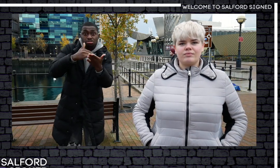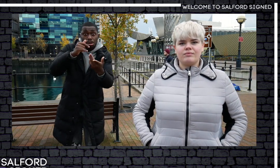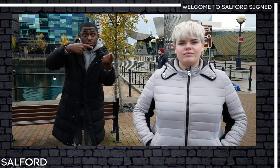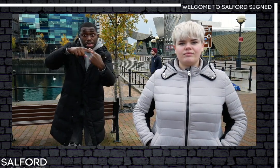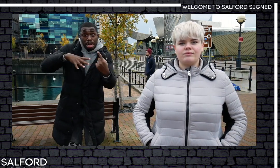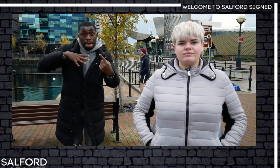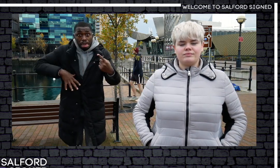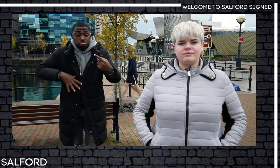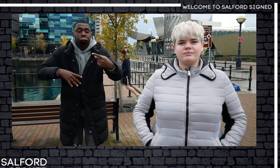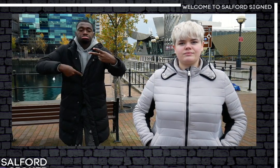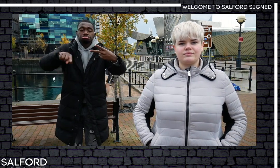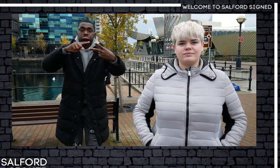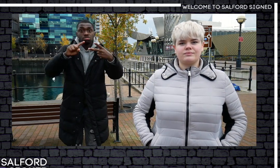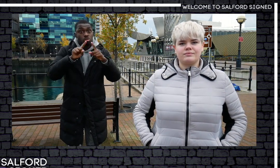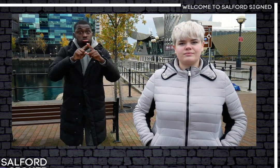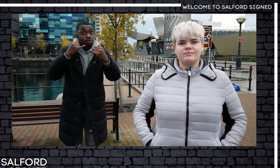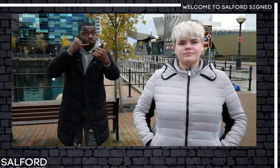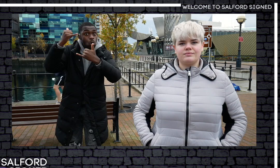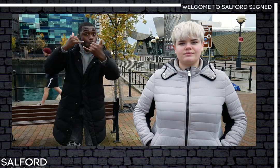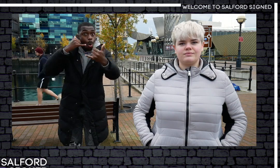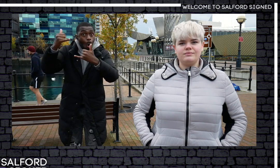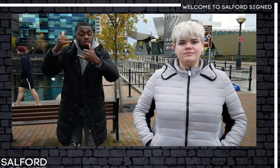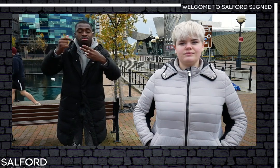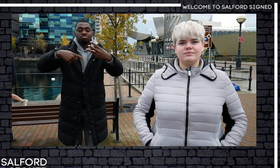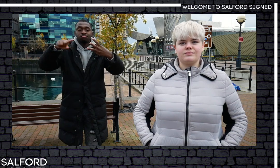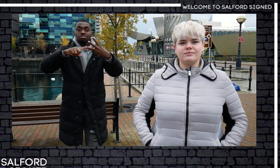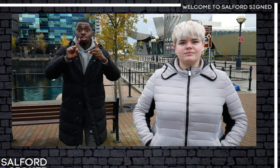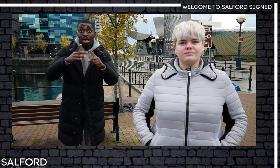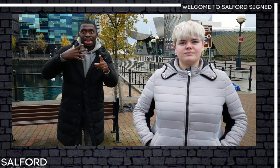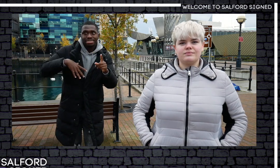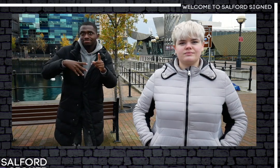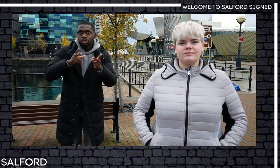telephone calls through to accompanying you to a meeting.